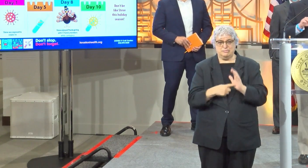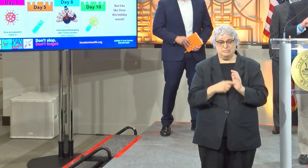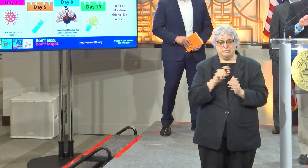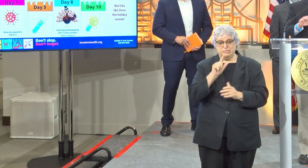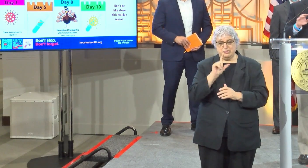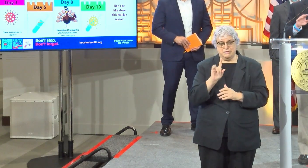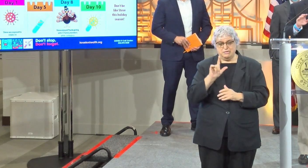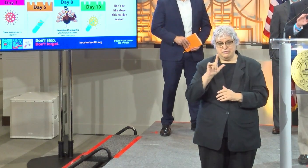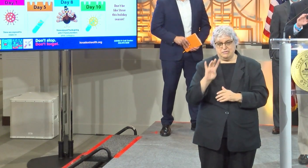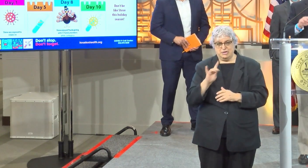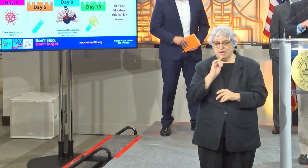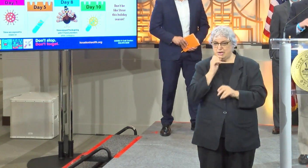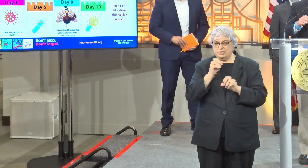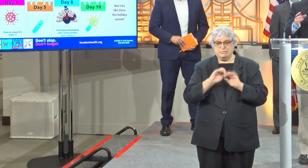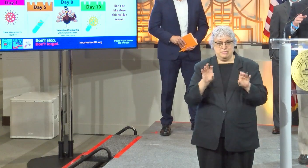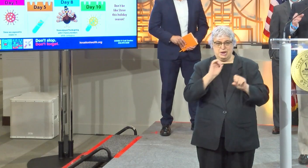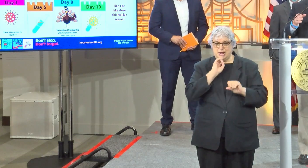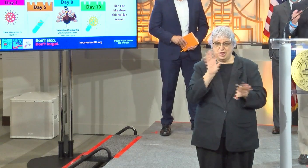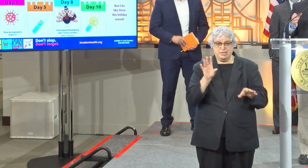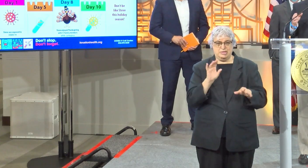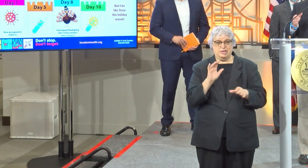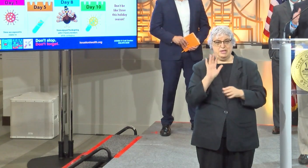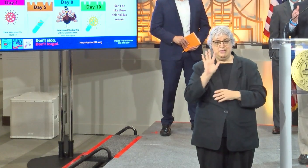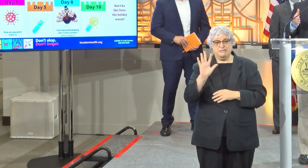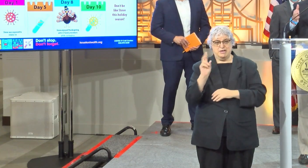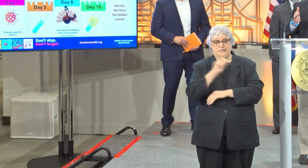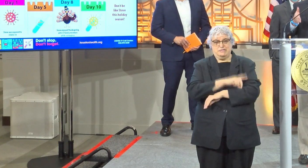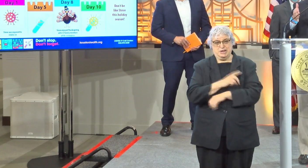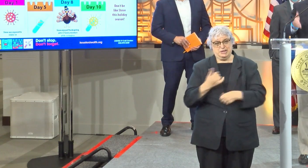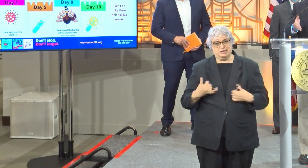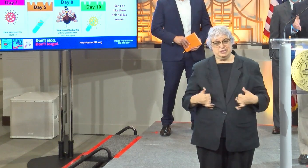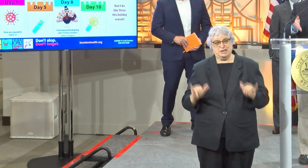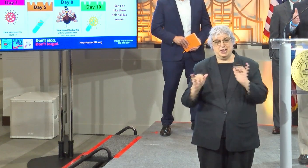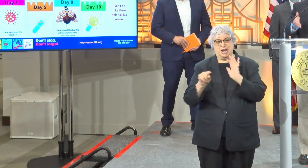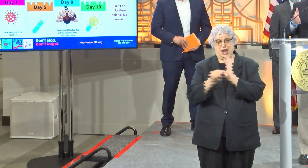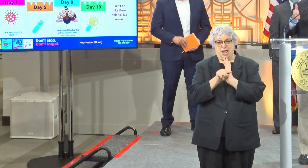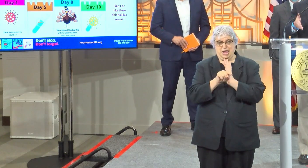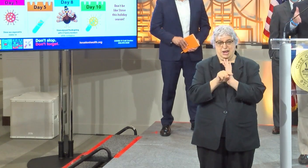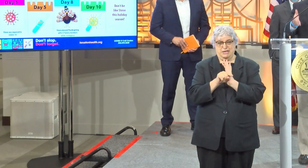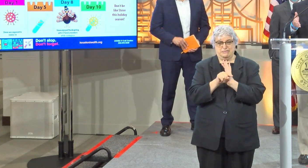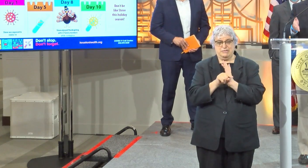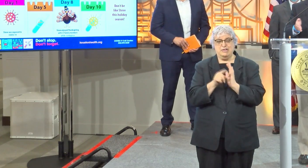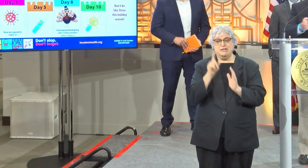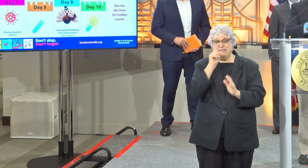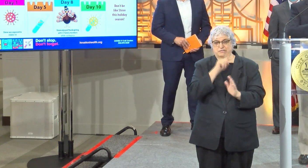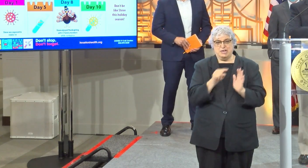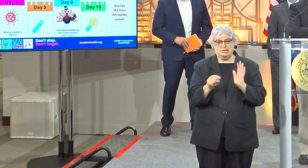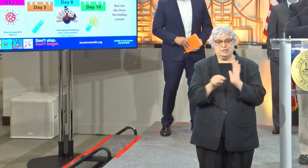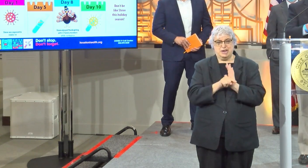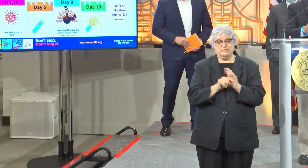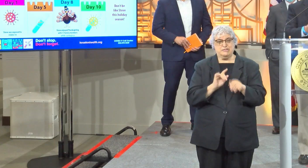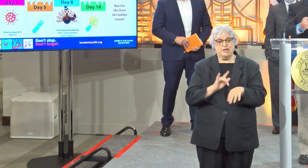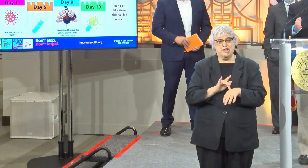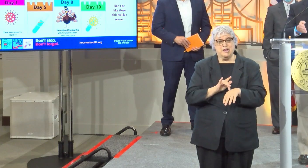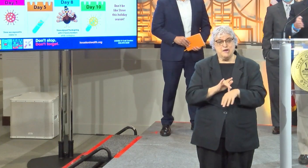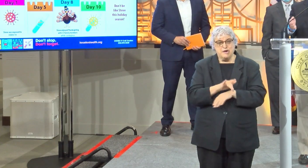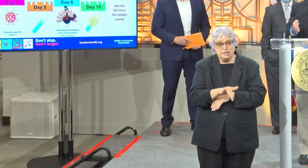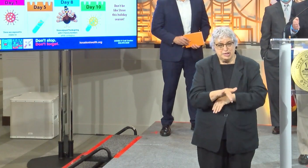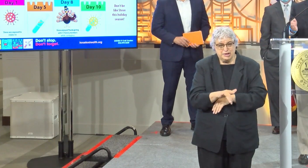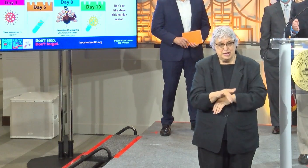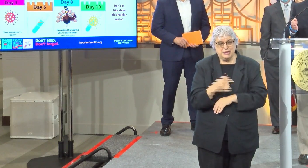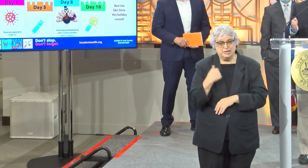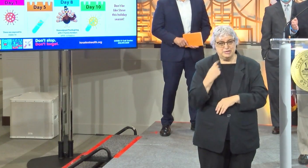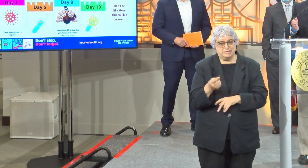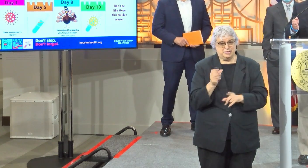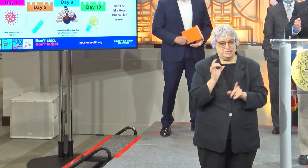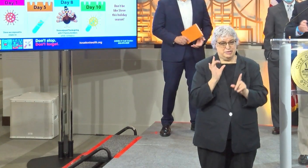24 to 48 hours, they may not be spreading it. But even as late as day five, they could test negative, and that'd be a false negative, because it's so early on since they